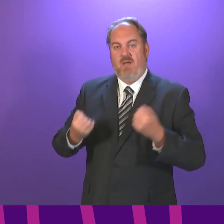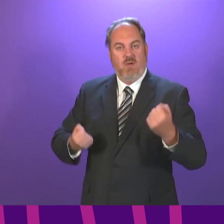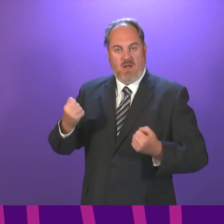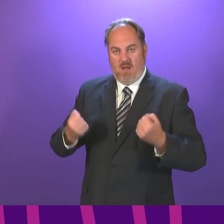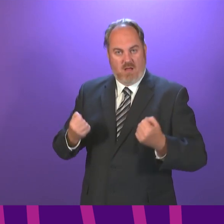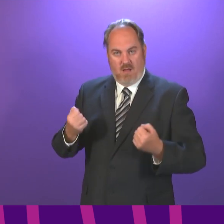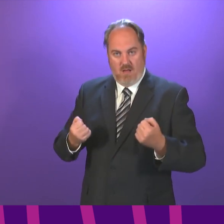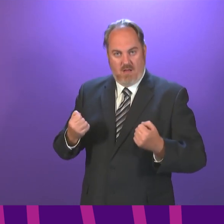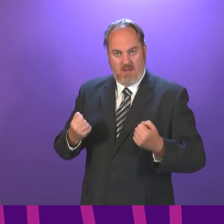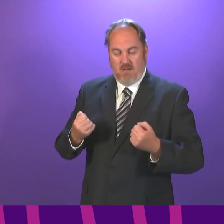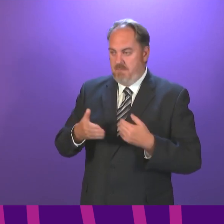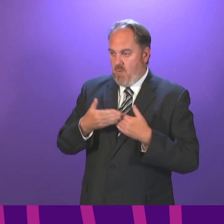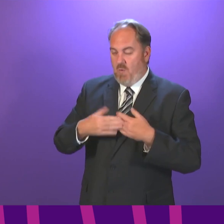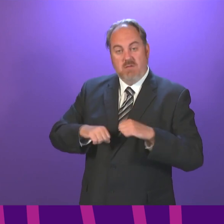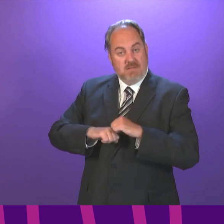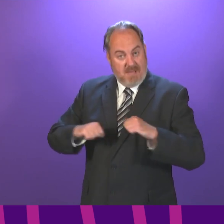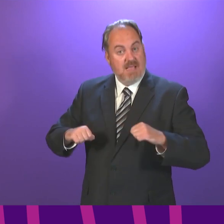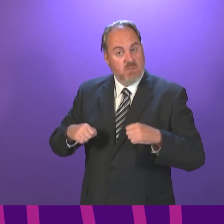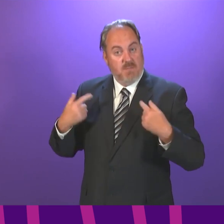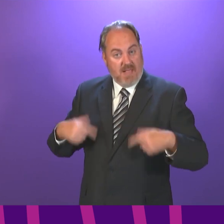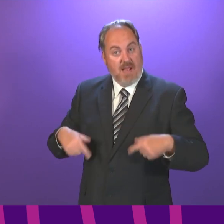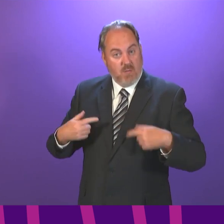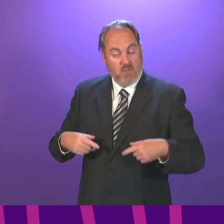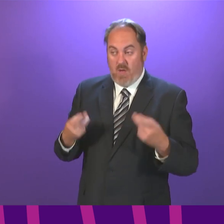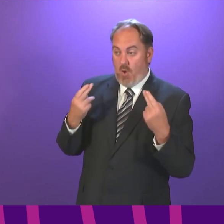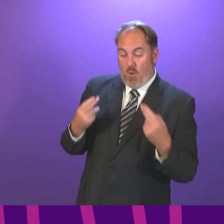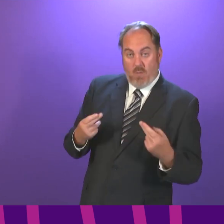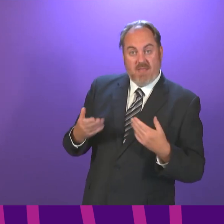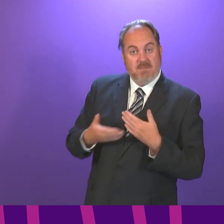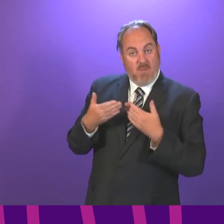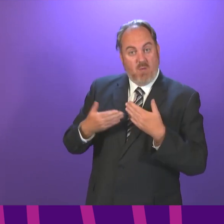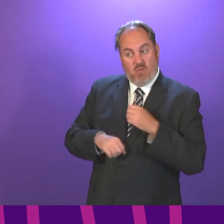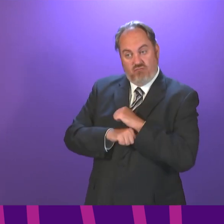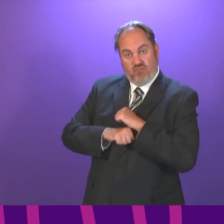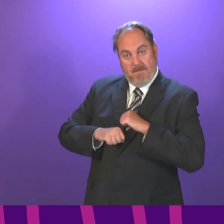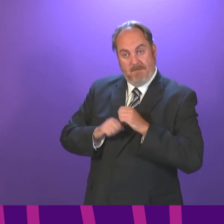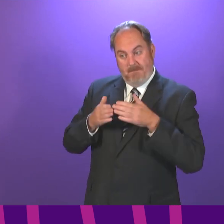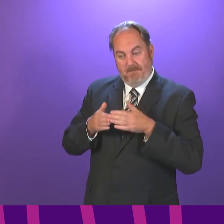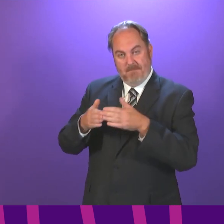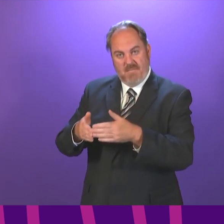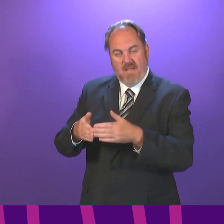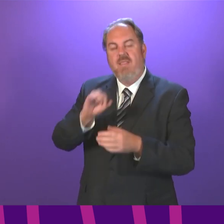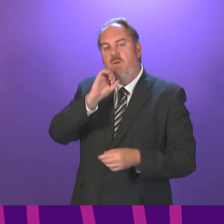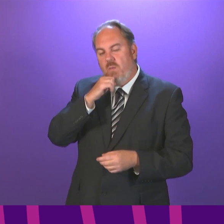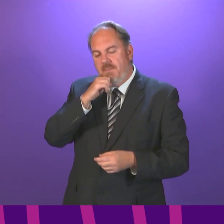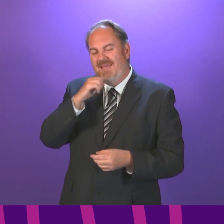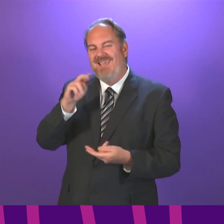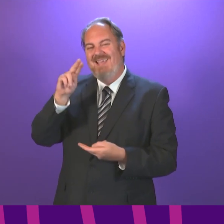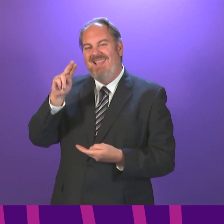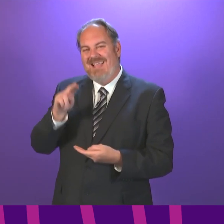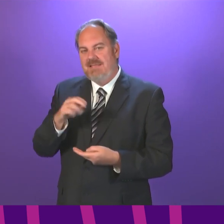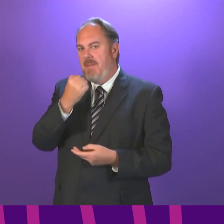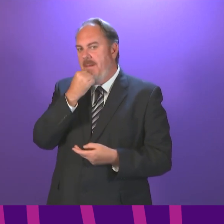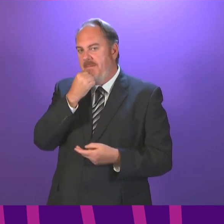and that will ease some of the problems that Alistair Allen is talking about. There will continue to be a slightly reduced number of timetabled